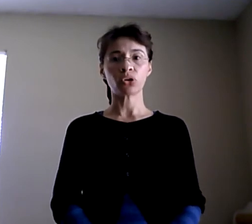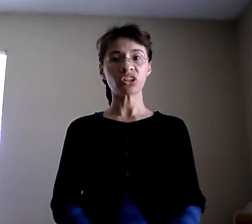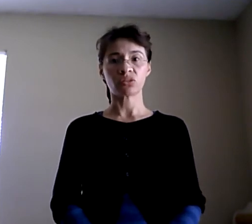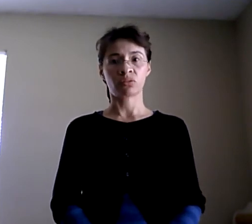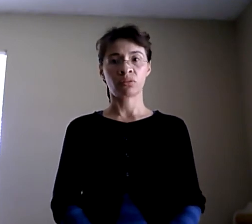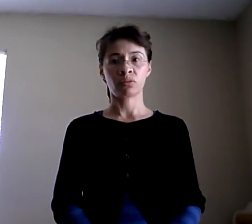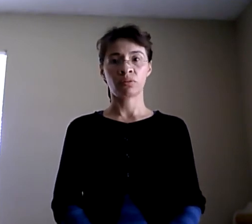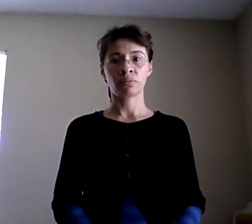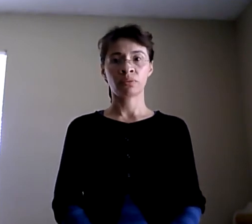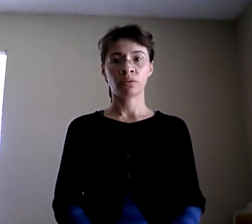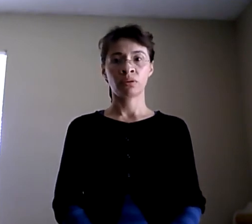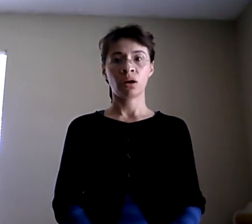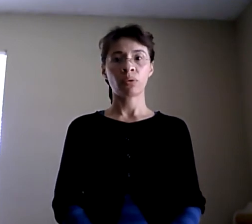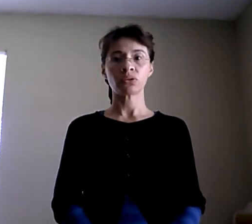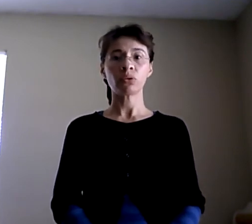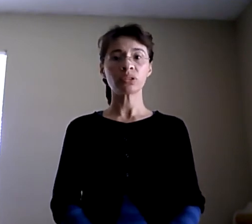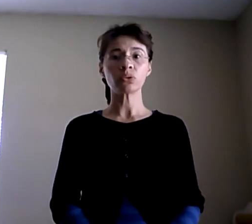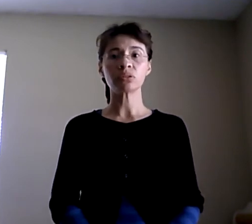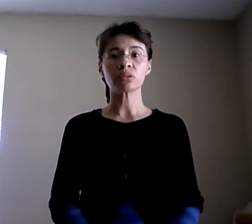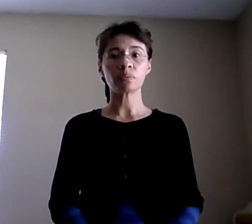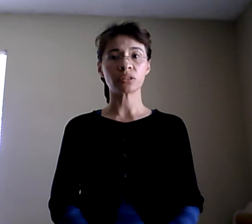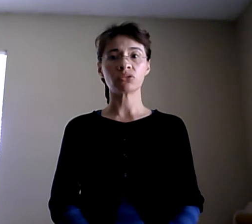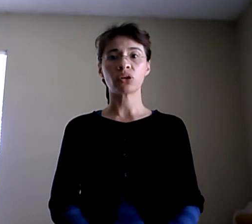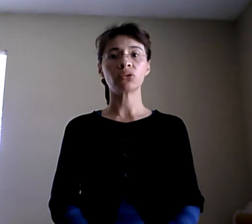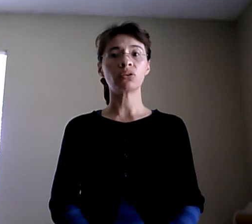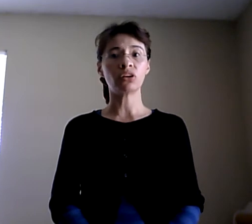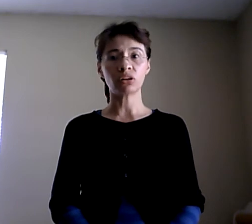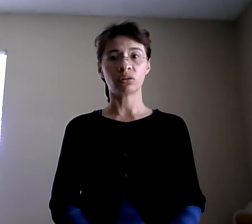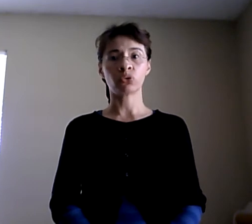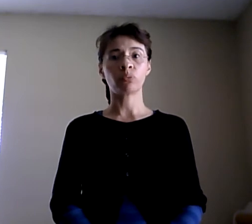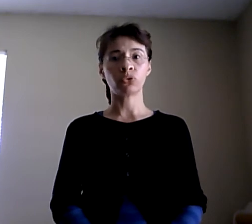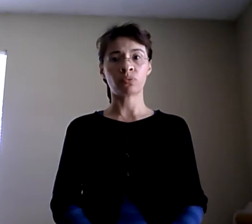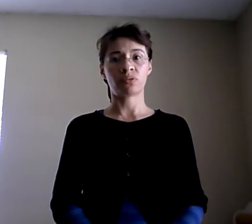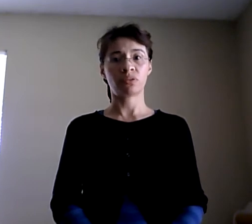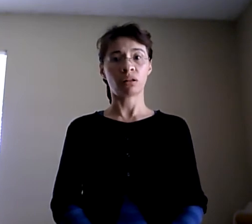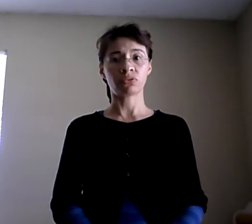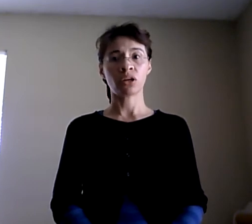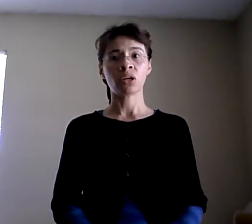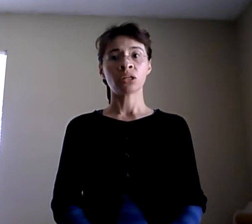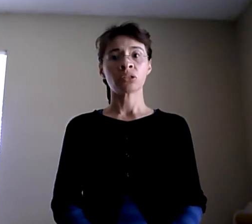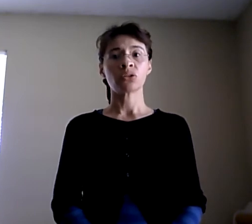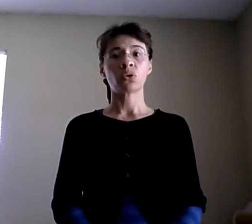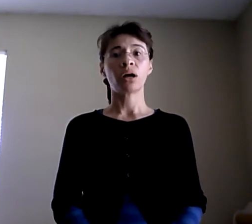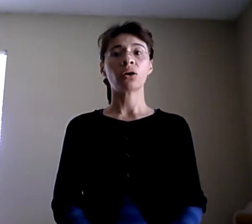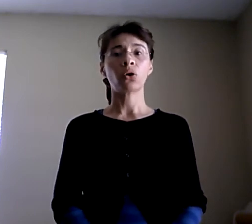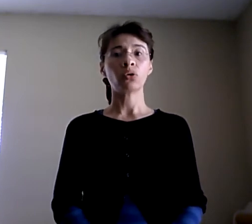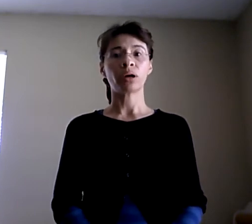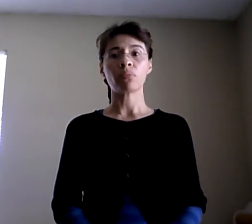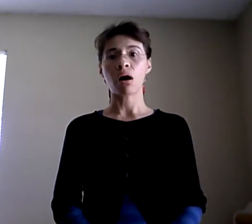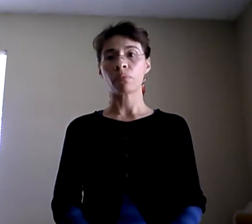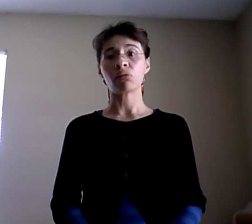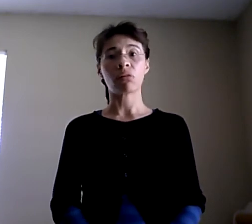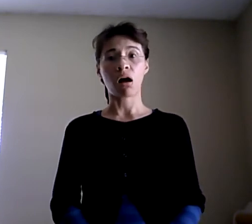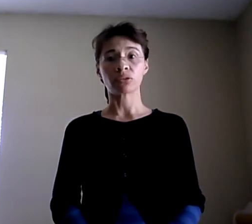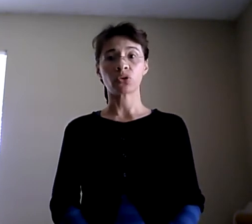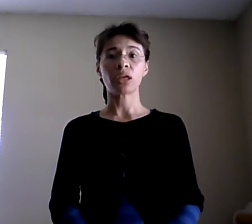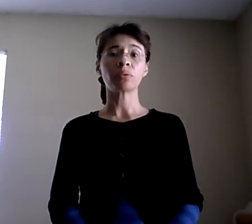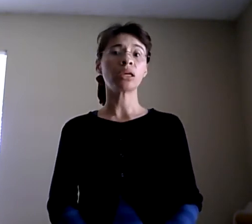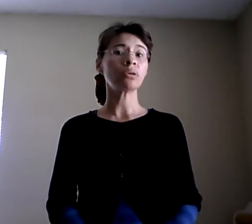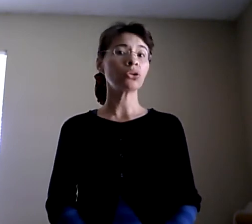person. I was always doing something. I was to learn to improve myself. So I owe my mom a lot. So I am giving